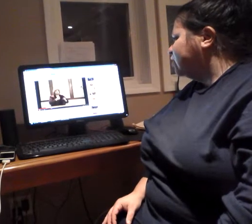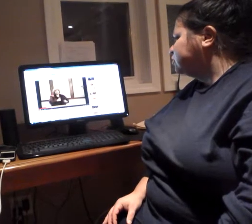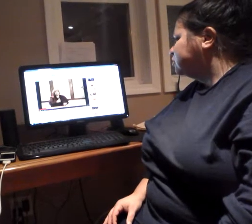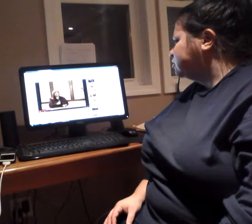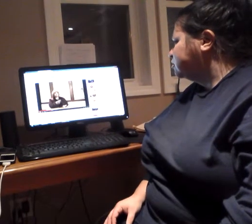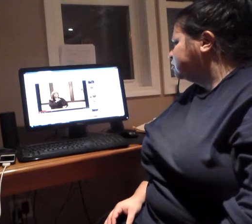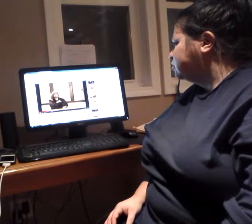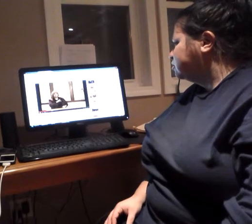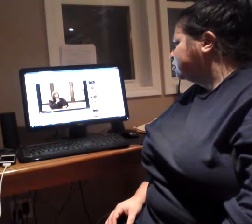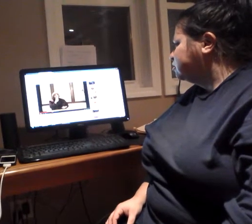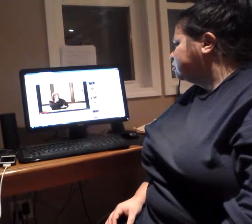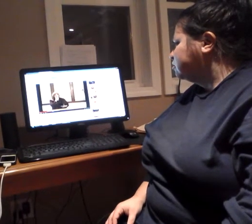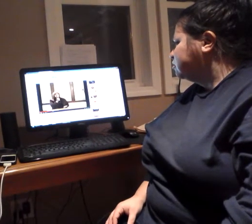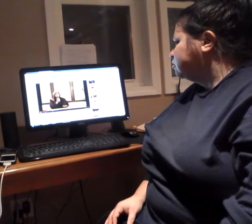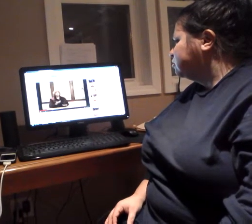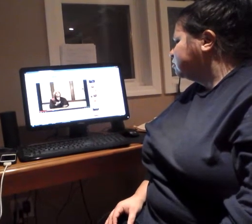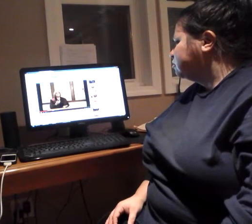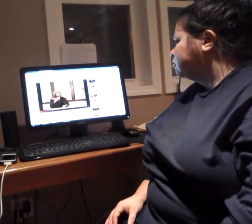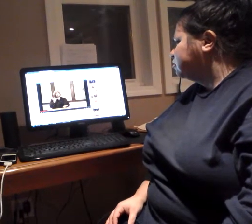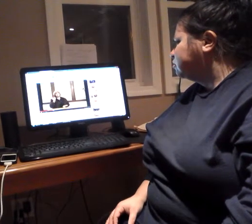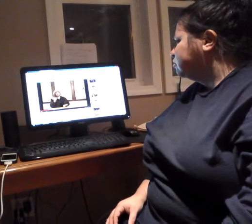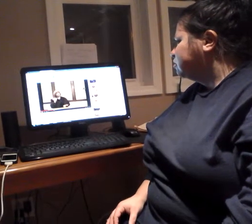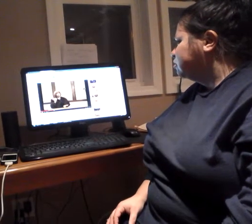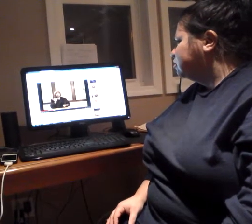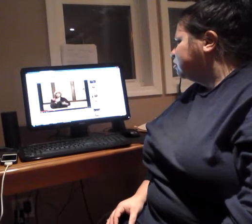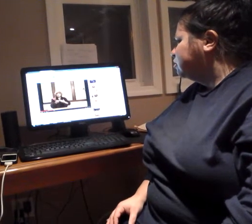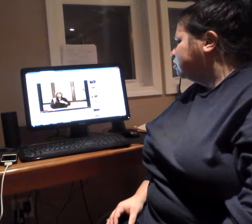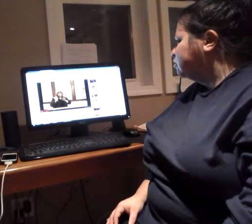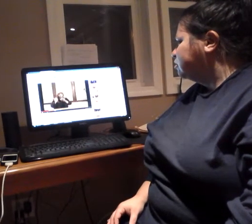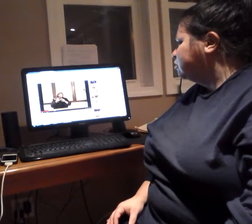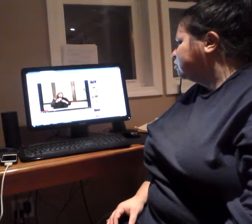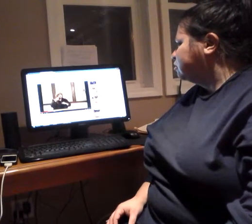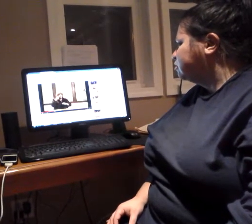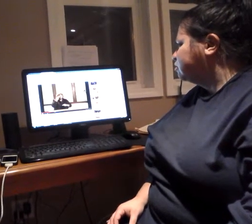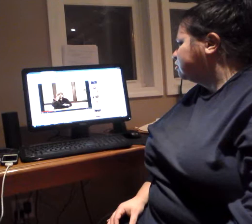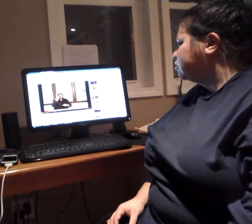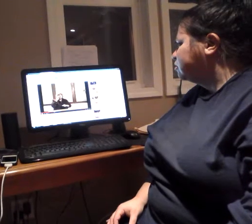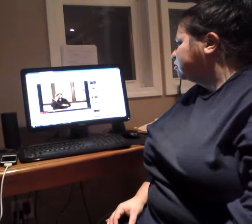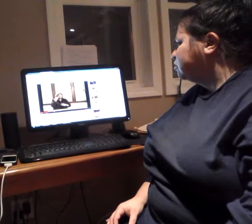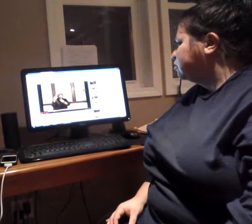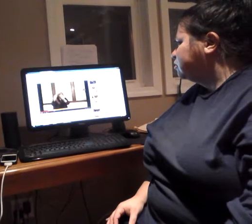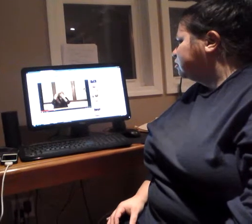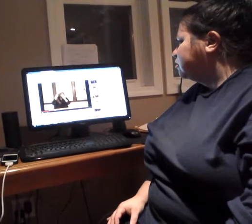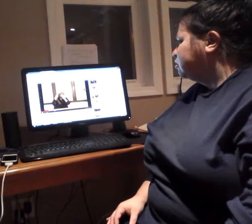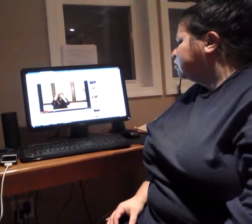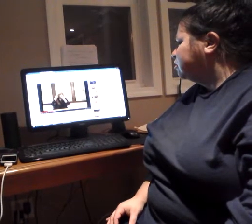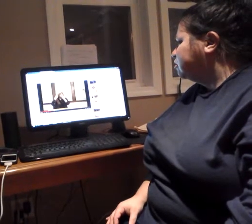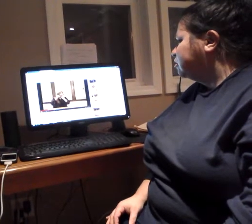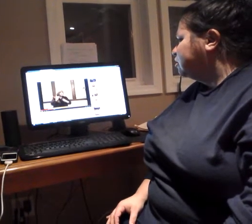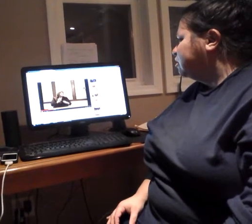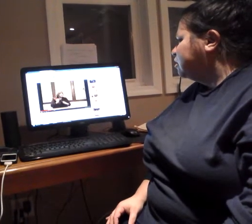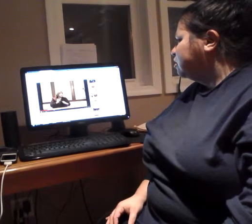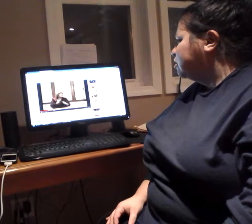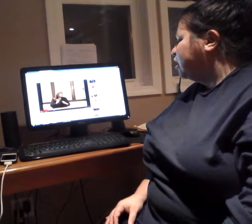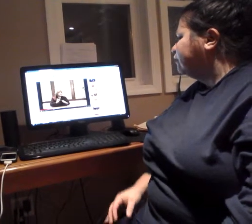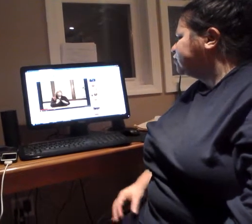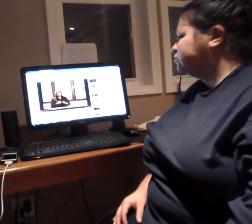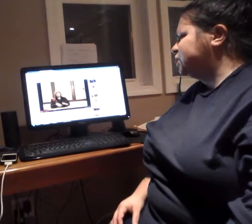I've also taken